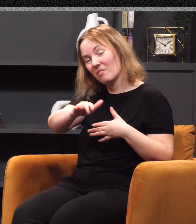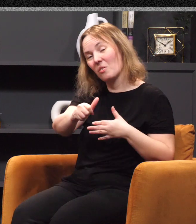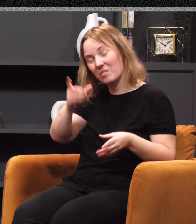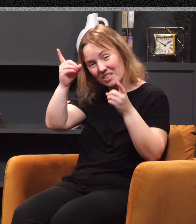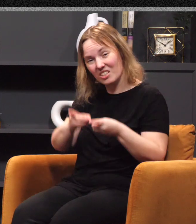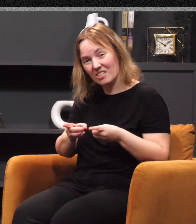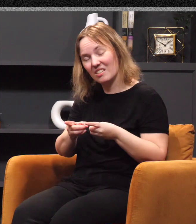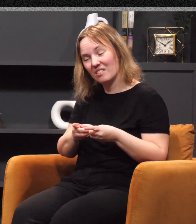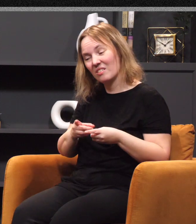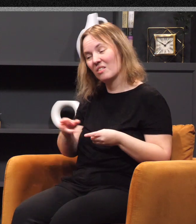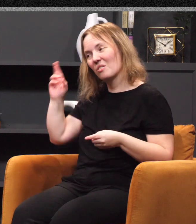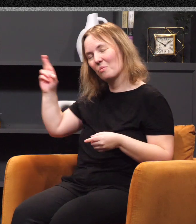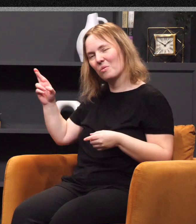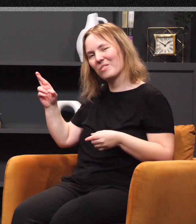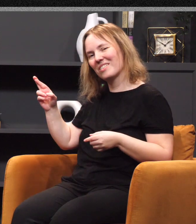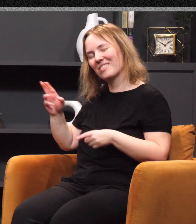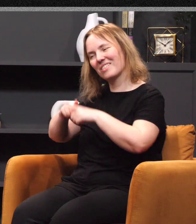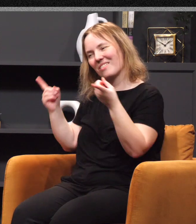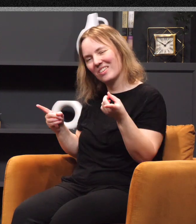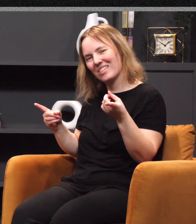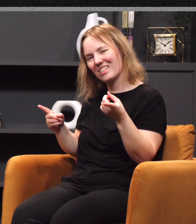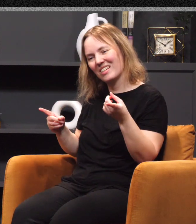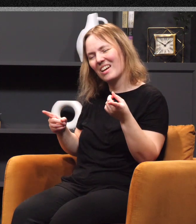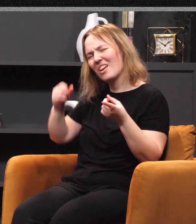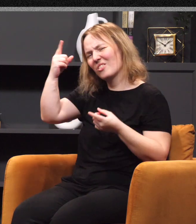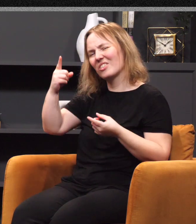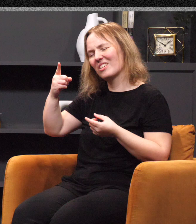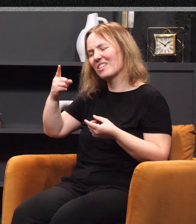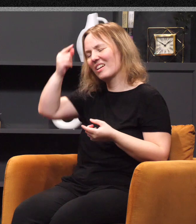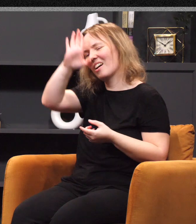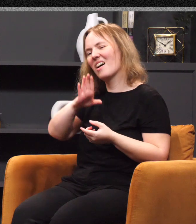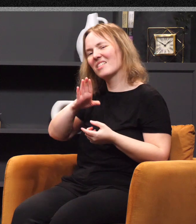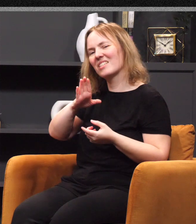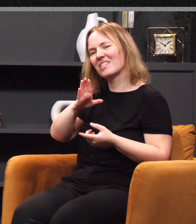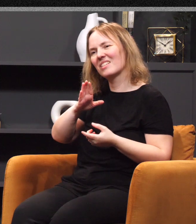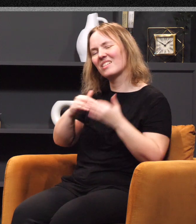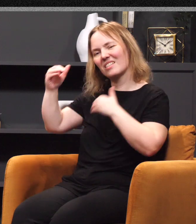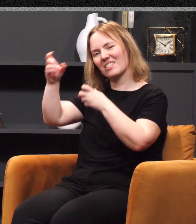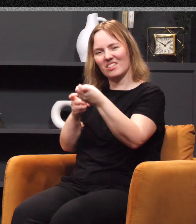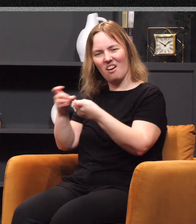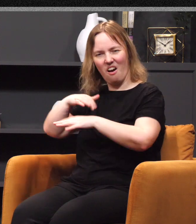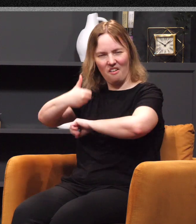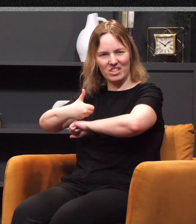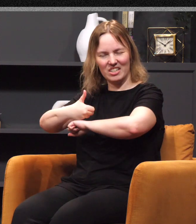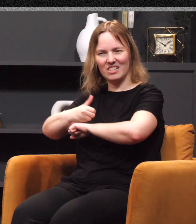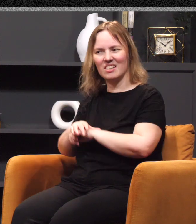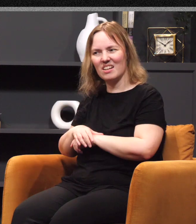Ruth, on the other hand, understood that God's sovereignty didn't work against her. It actually worked for her. And the opportunities they provided were